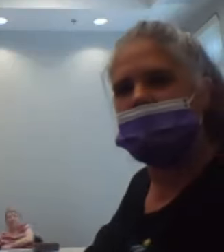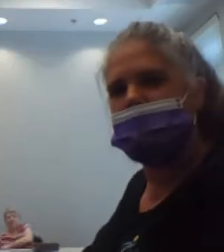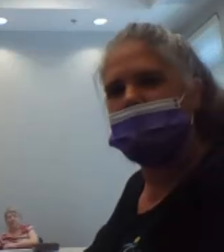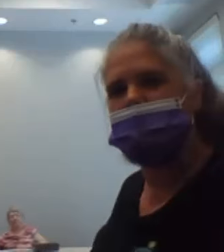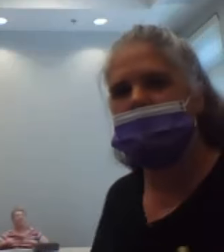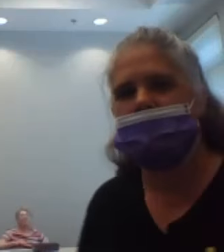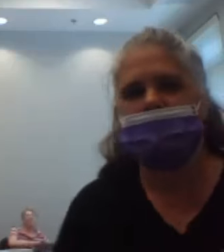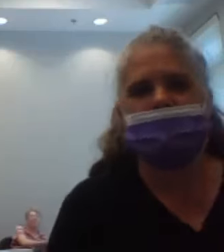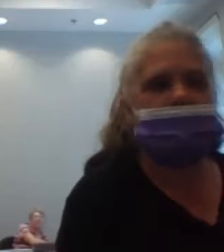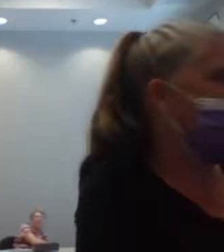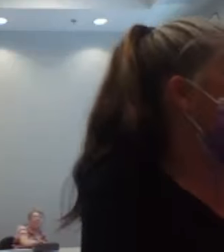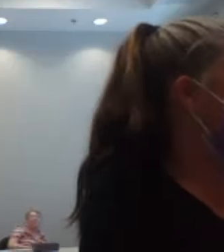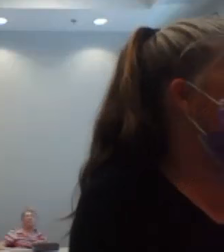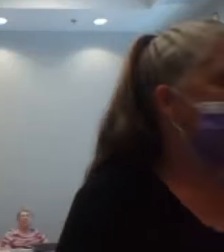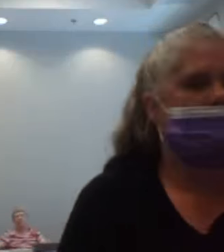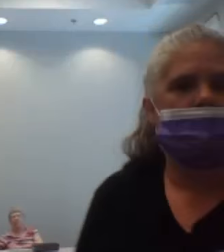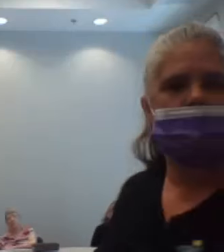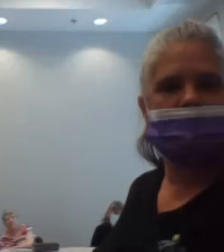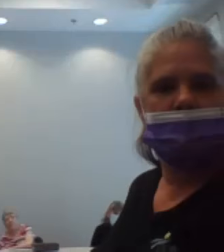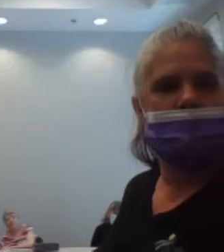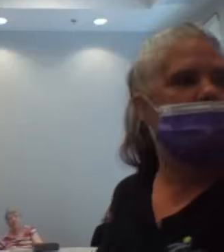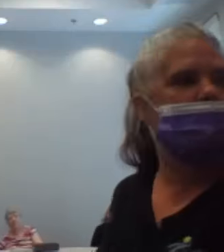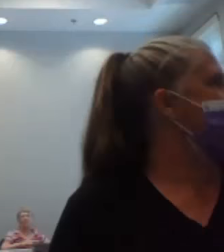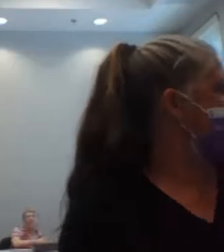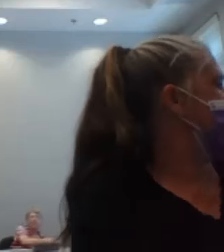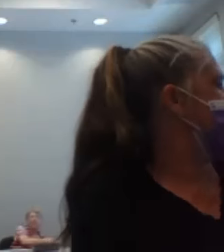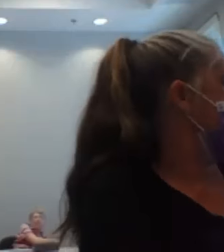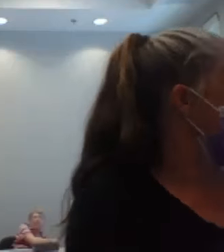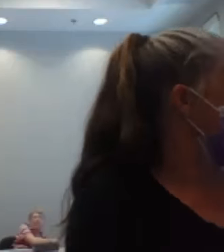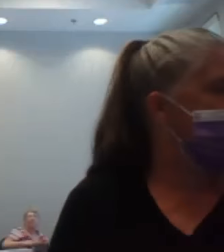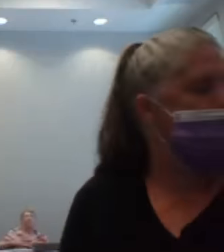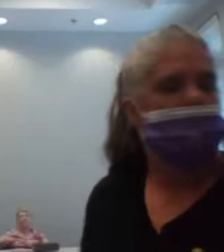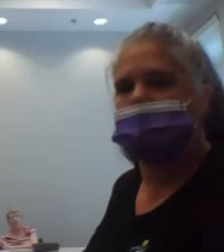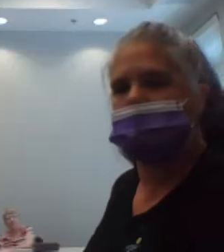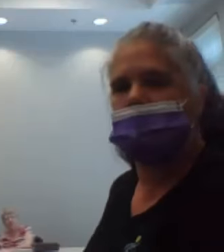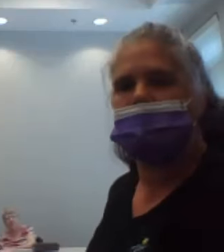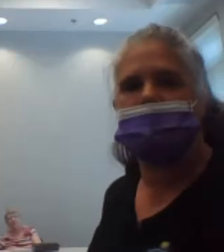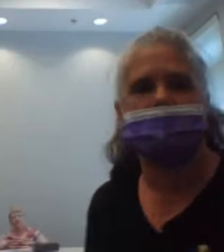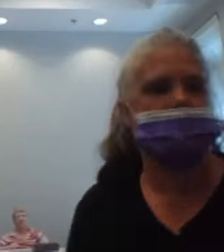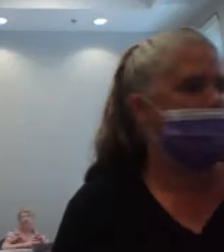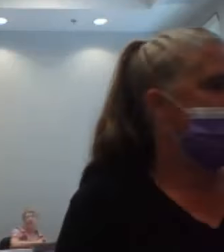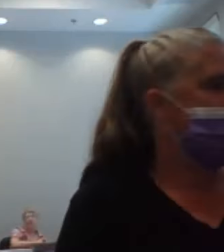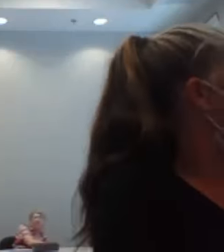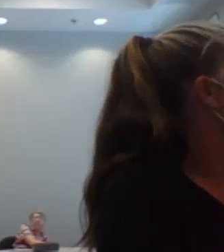four, five, six, seven, eight,